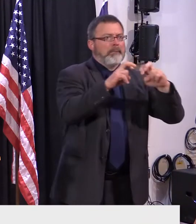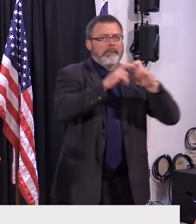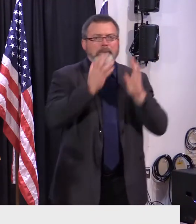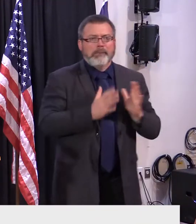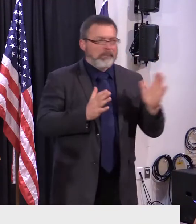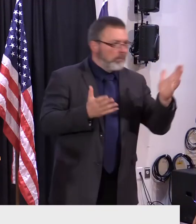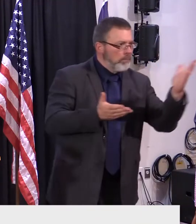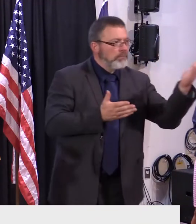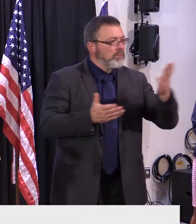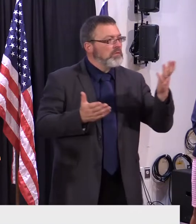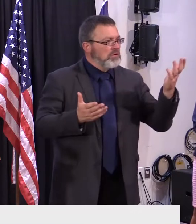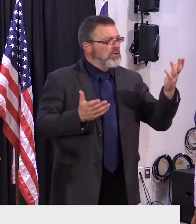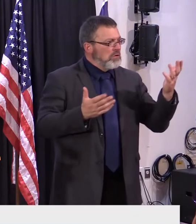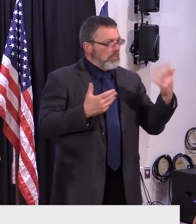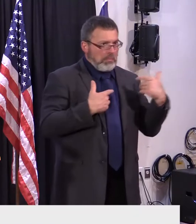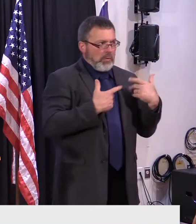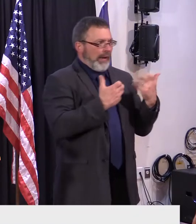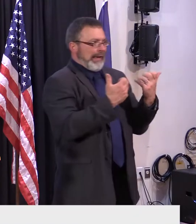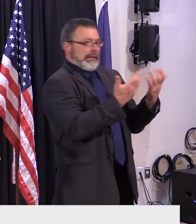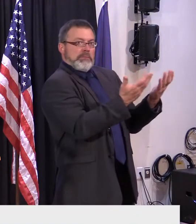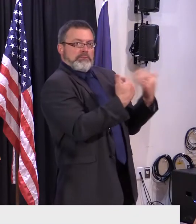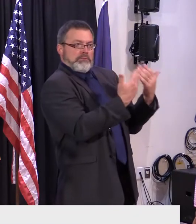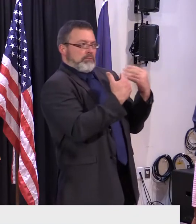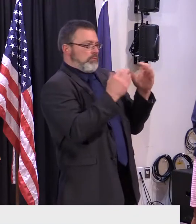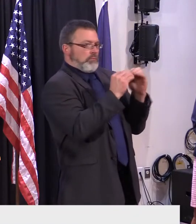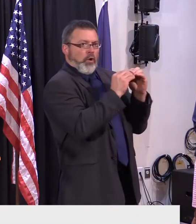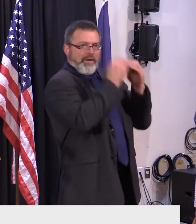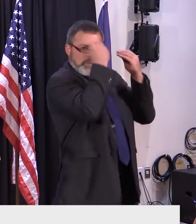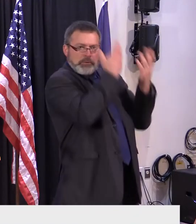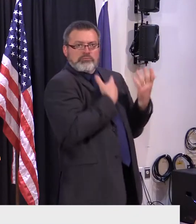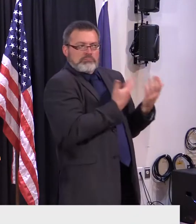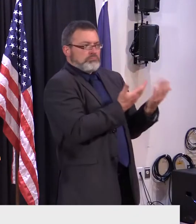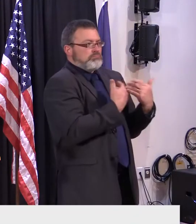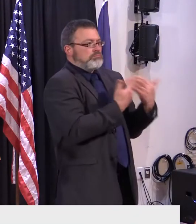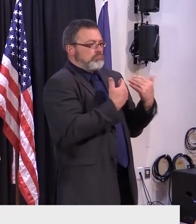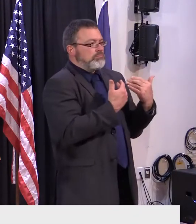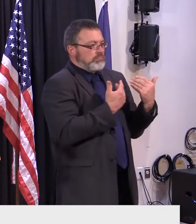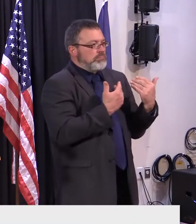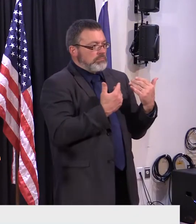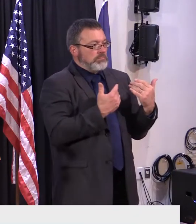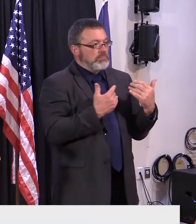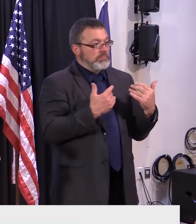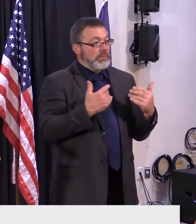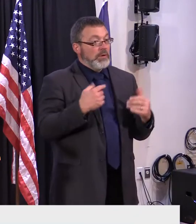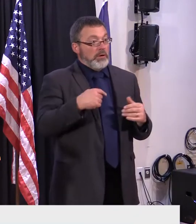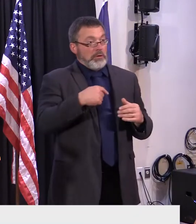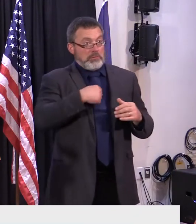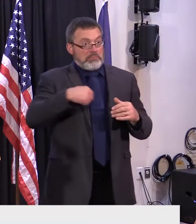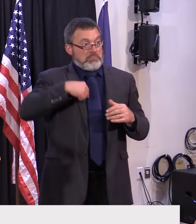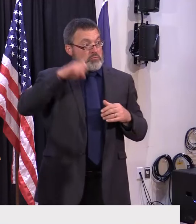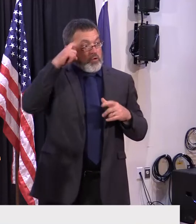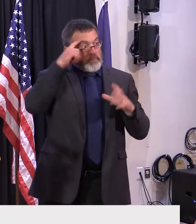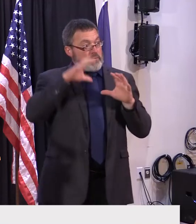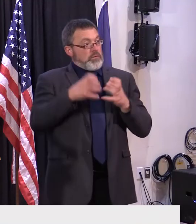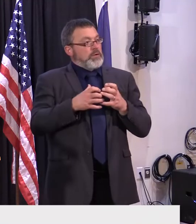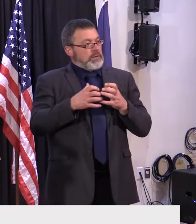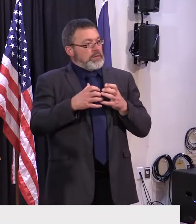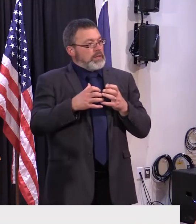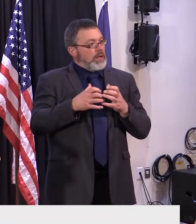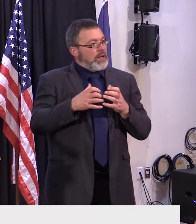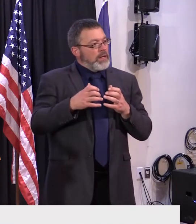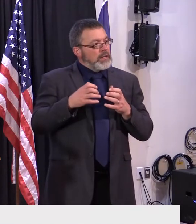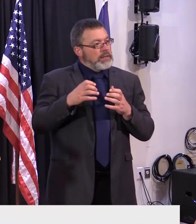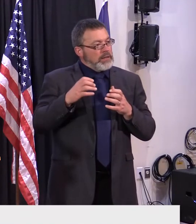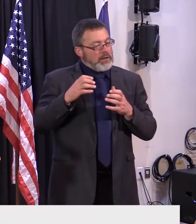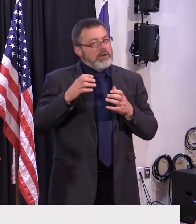have a lot more information than I do. But I do know we have forwarded dish payments to them. That was something